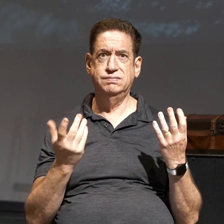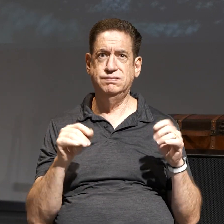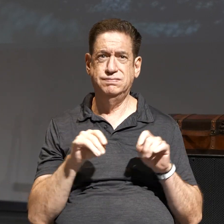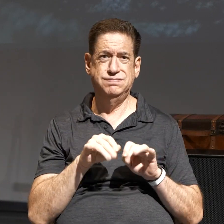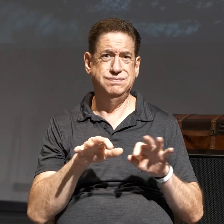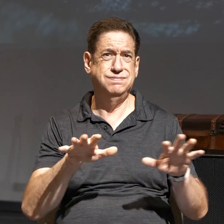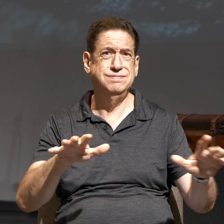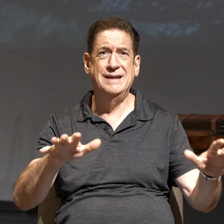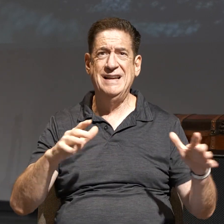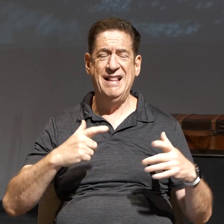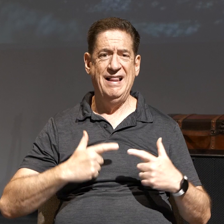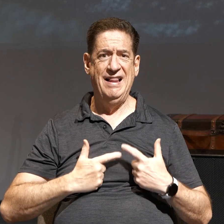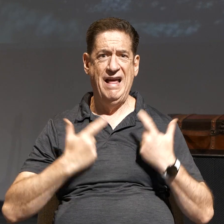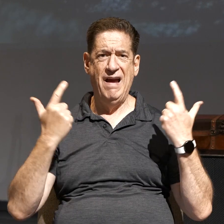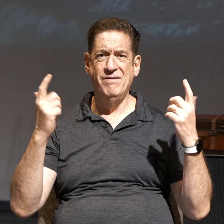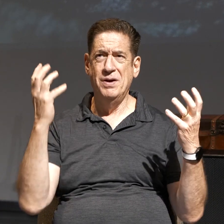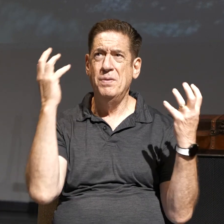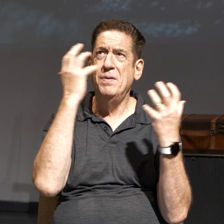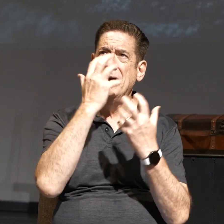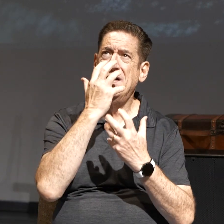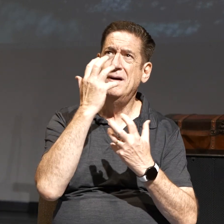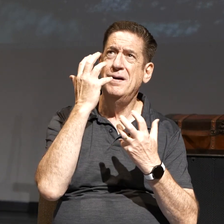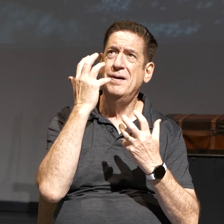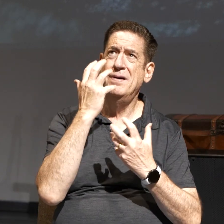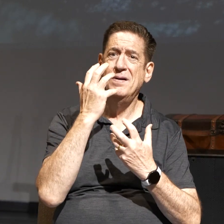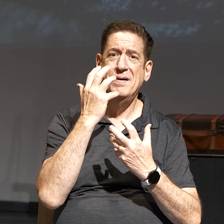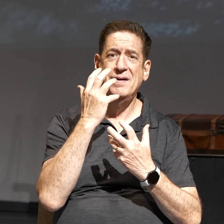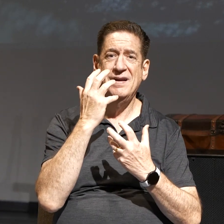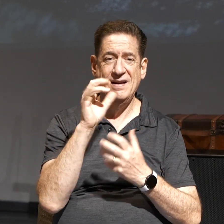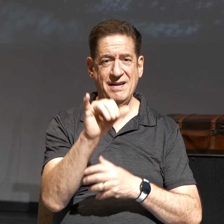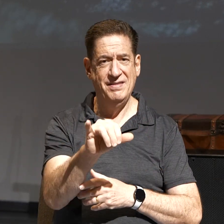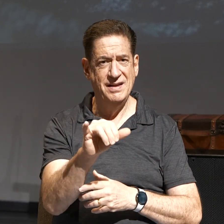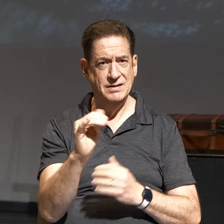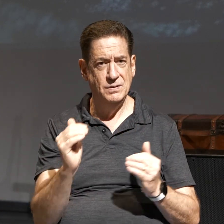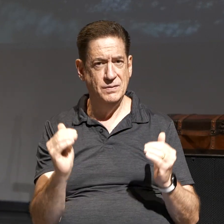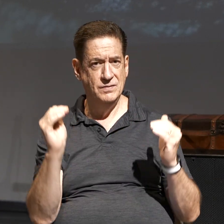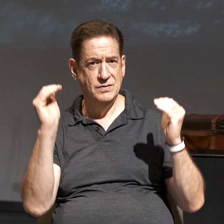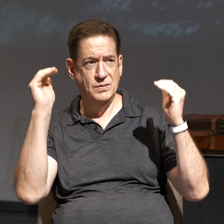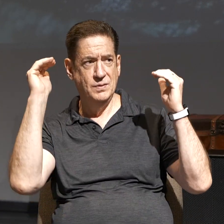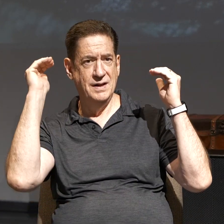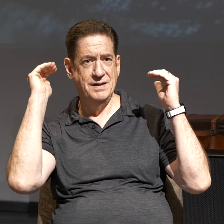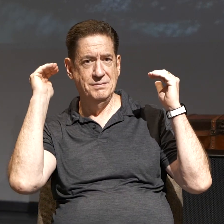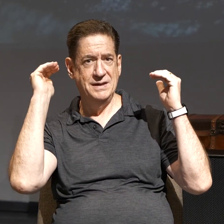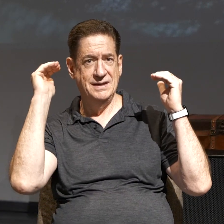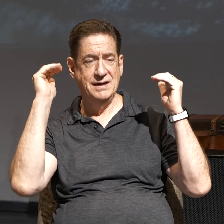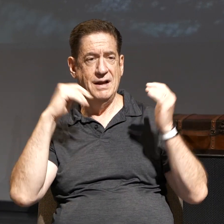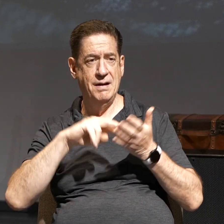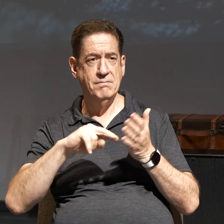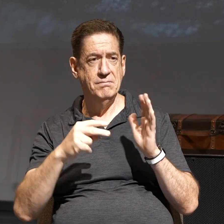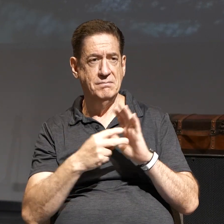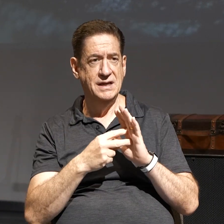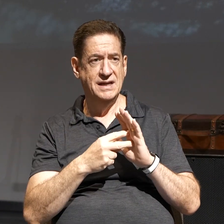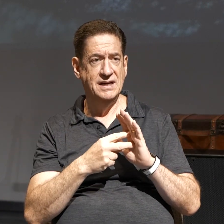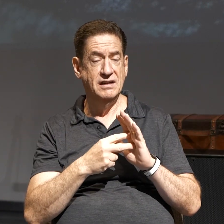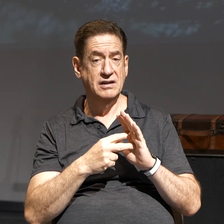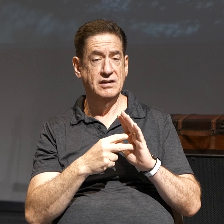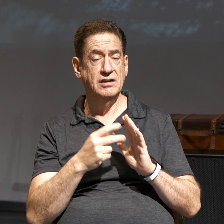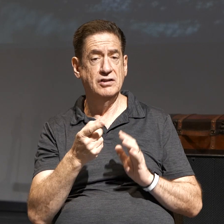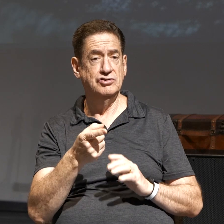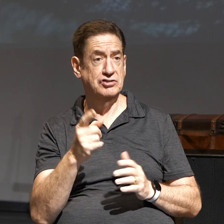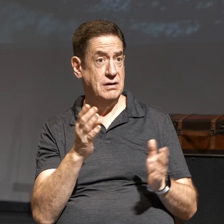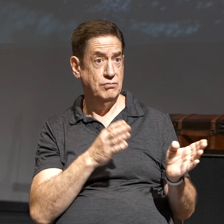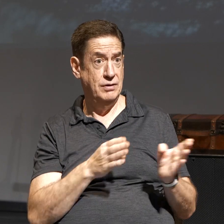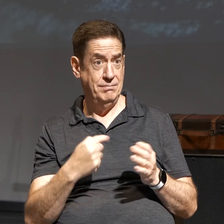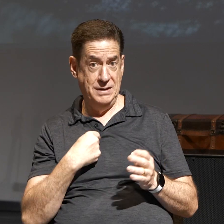alive. We're just like, whoa, that is overwhelming. I mean, just me preparing for this